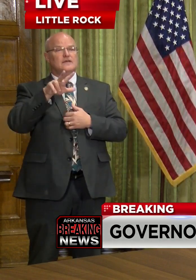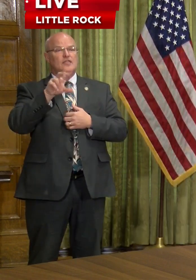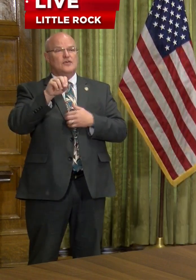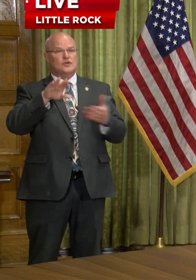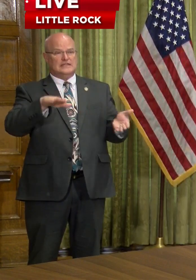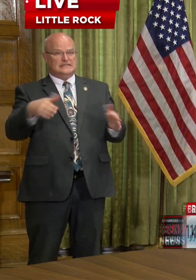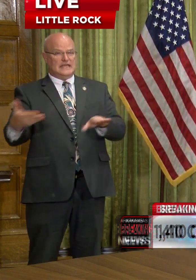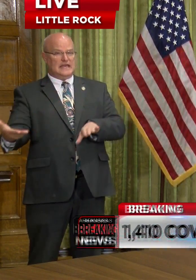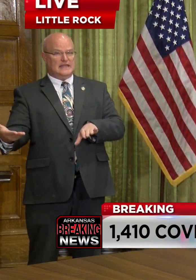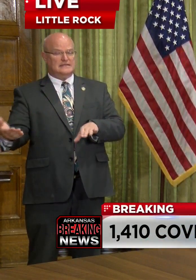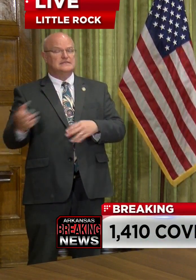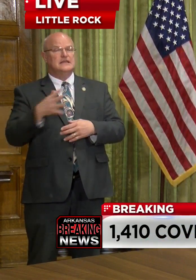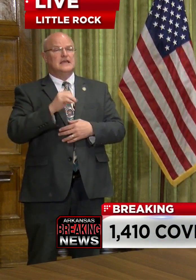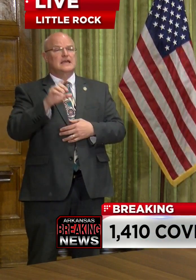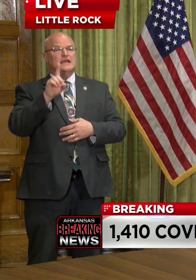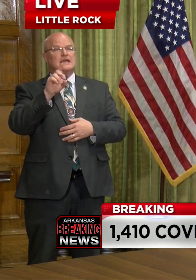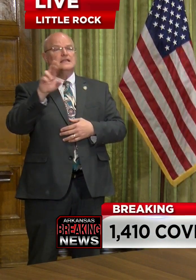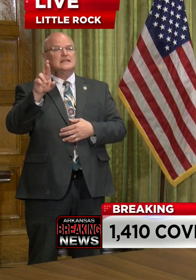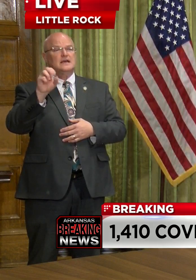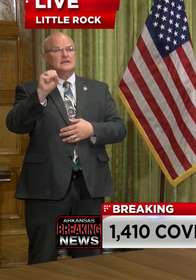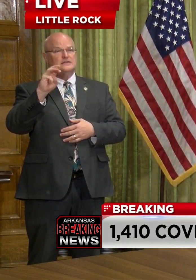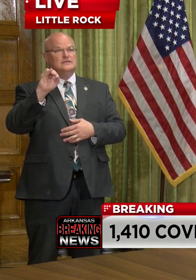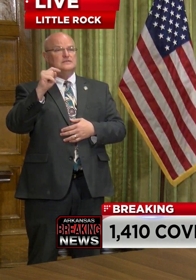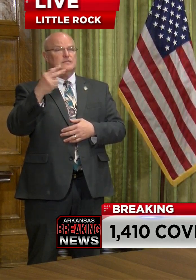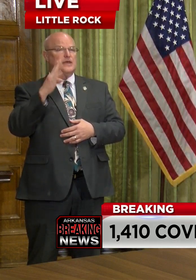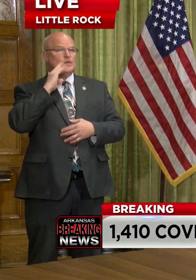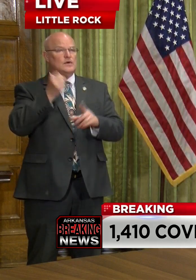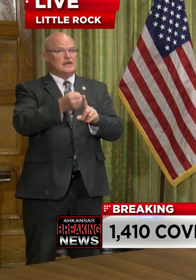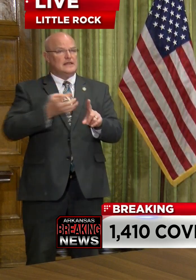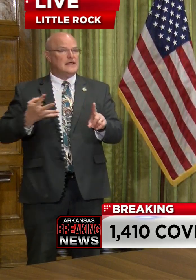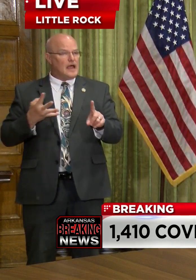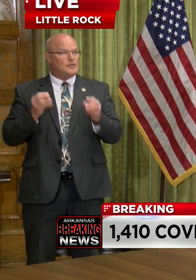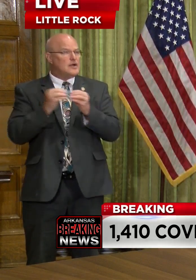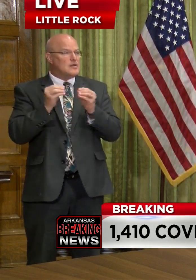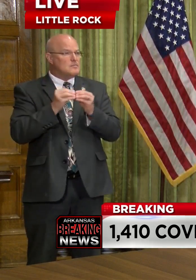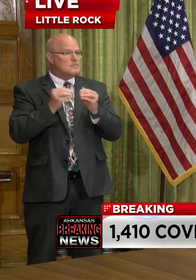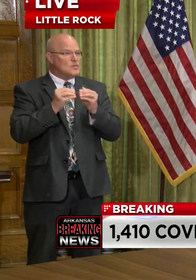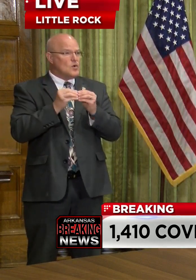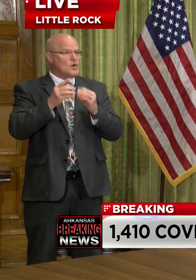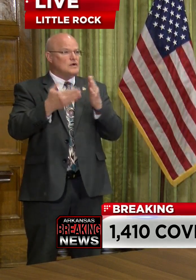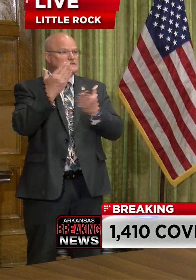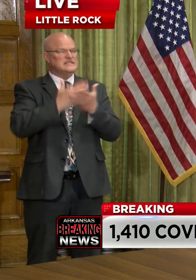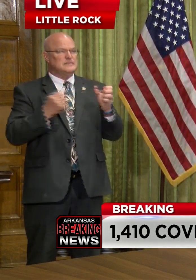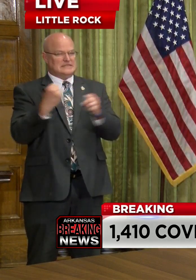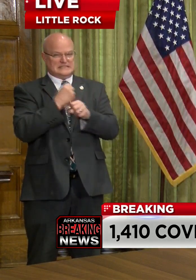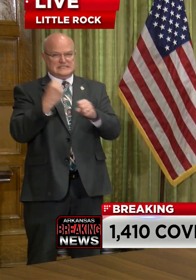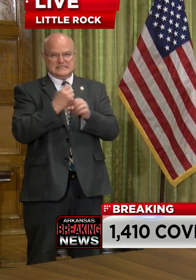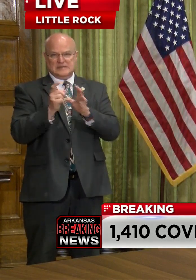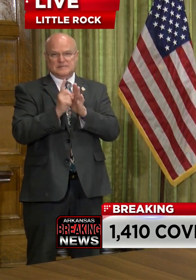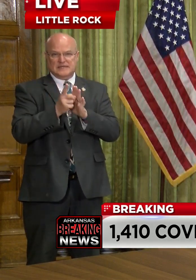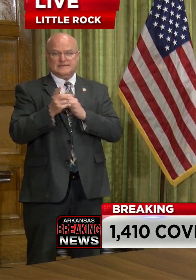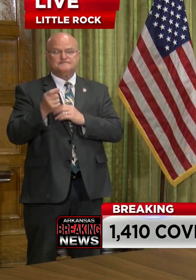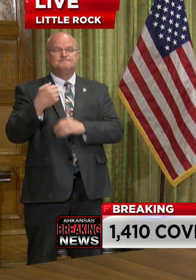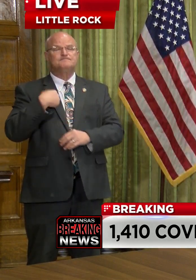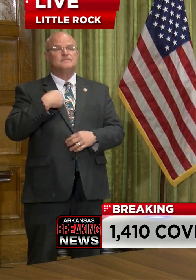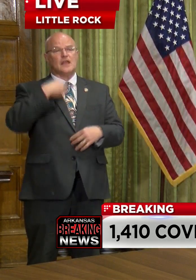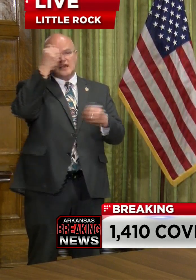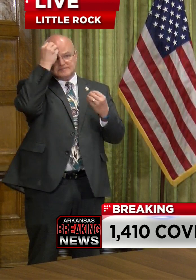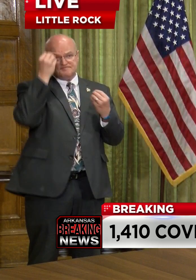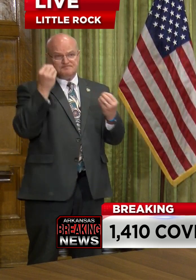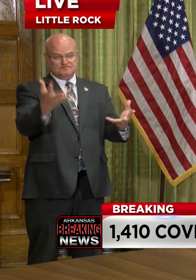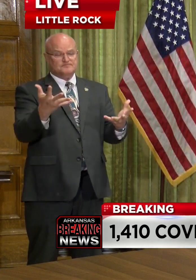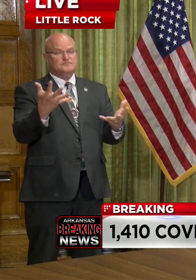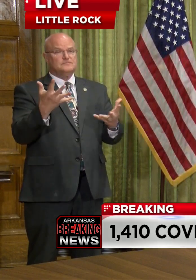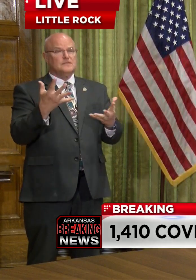deaths, and Dr. Smith will elaborate on some of those statistics. I did want to talk about